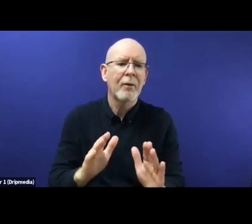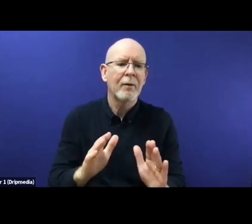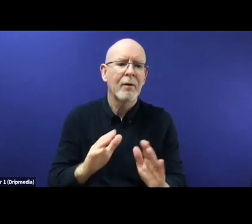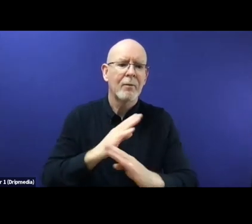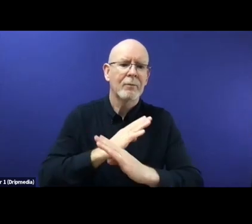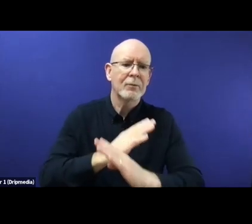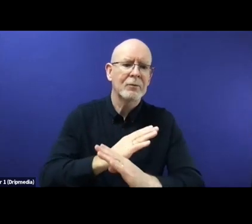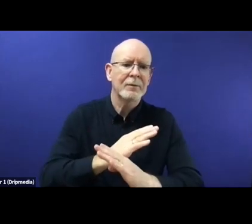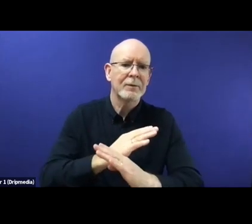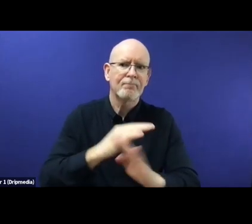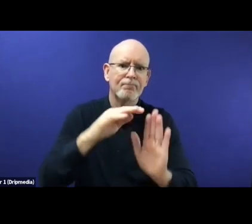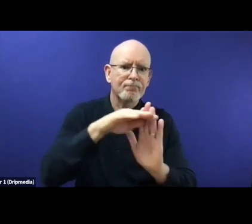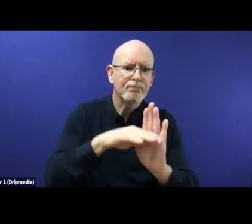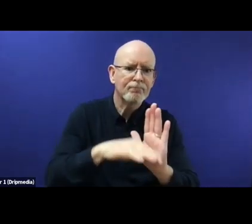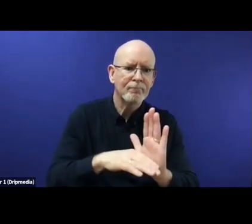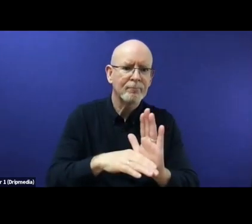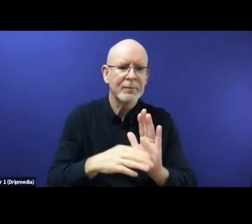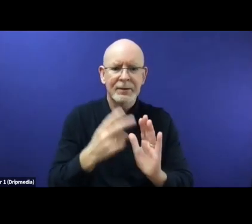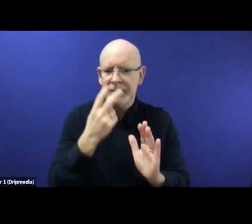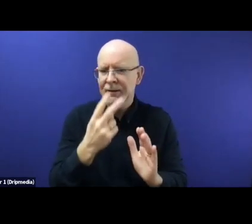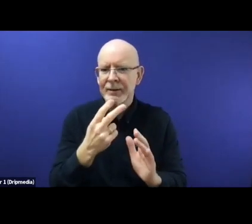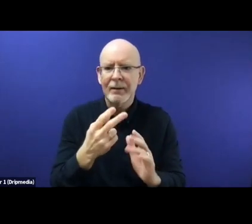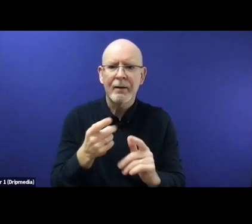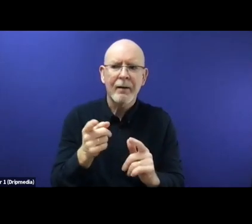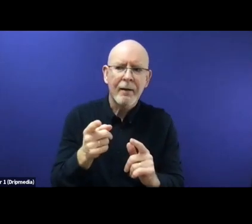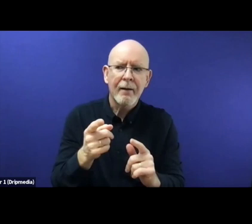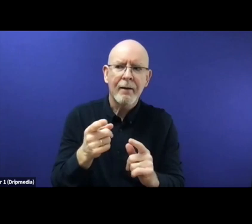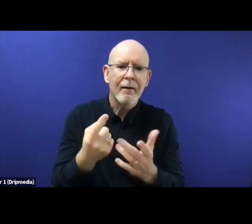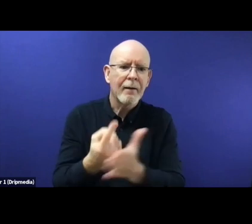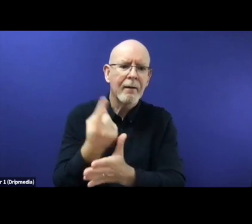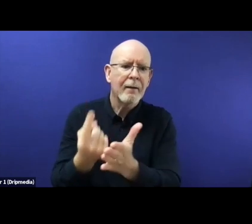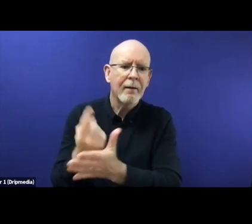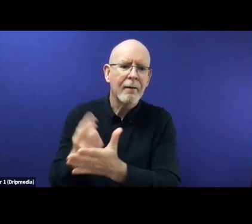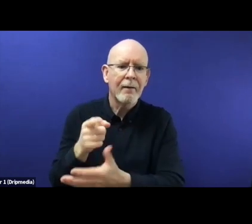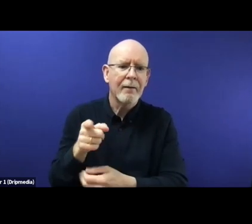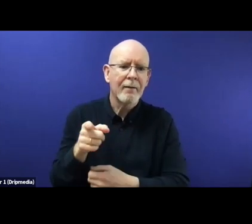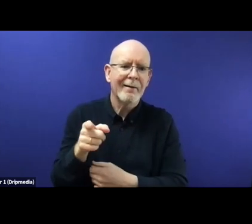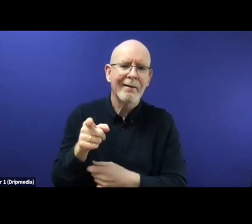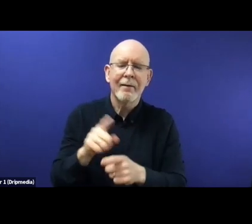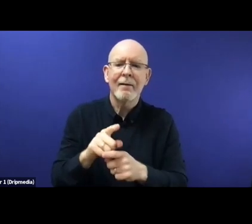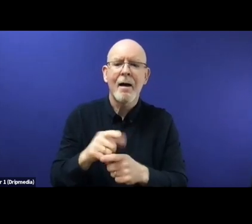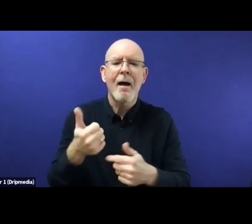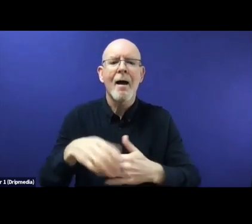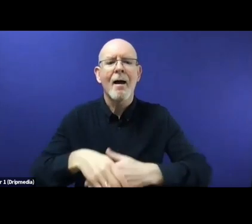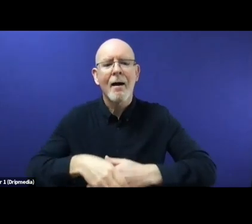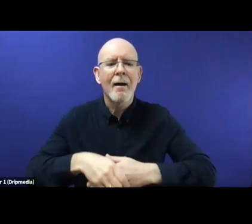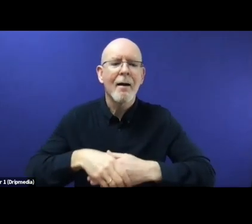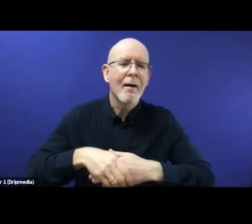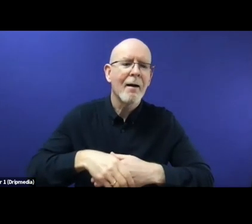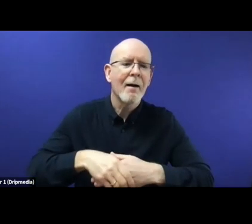as a kind of normative transfer into the external dimension of EU asylum policies. We may come back to further aspects of this, but I would